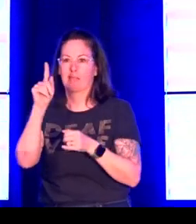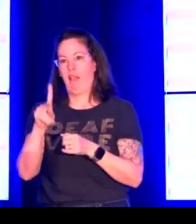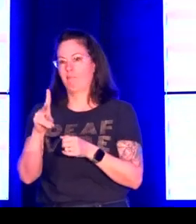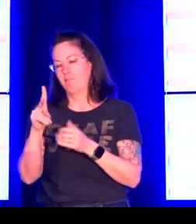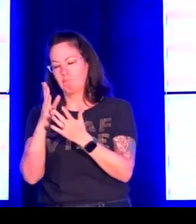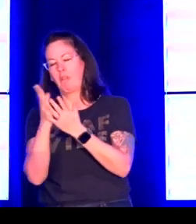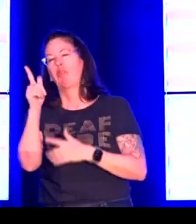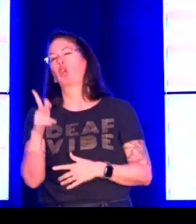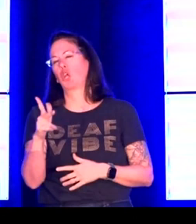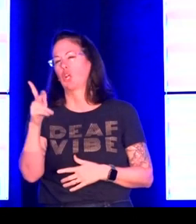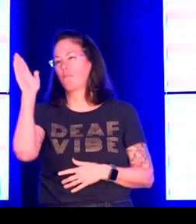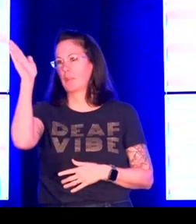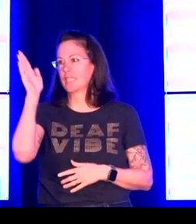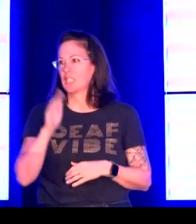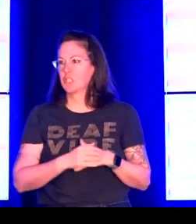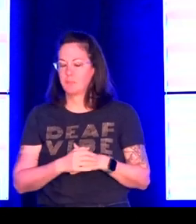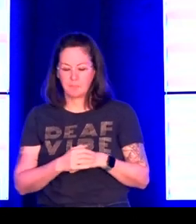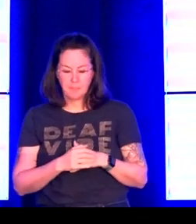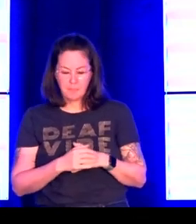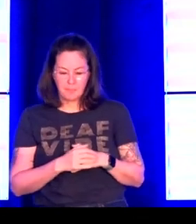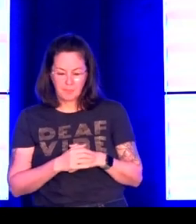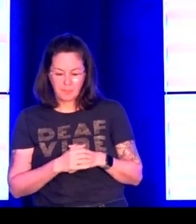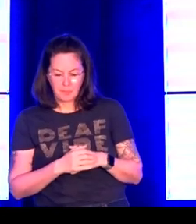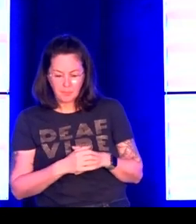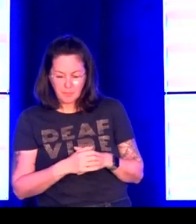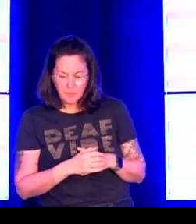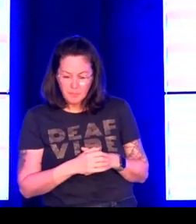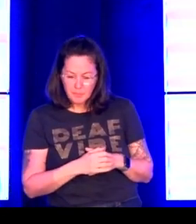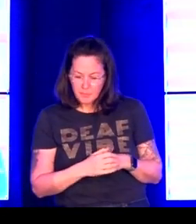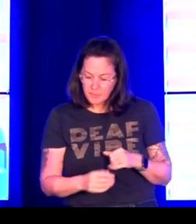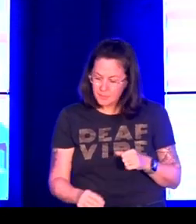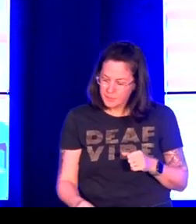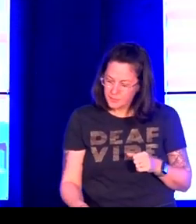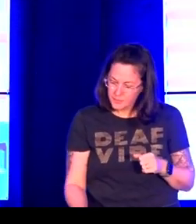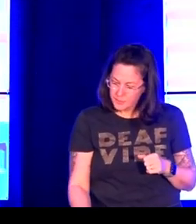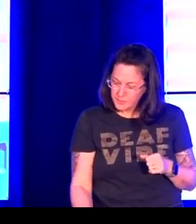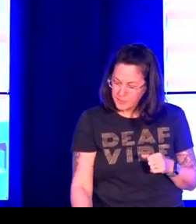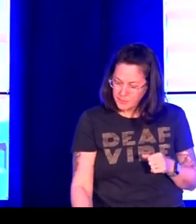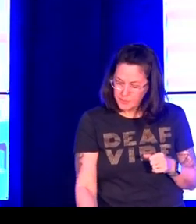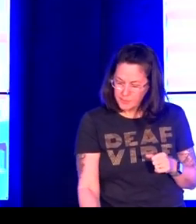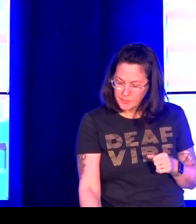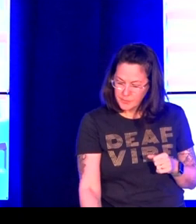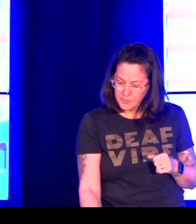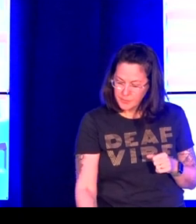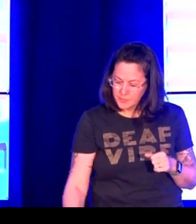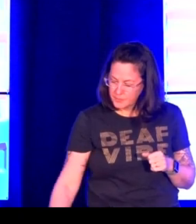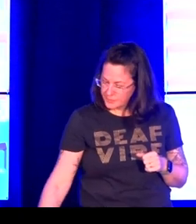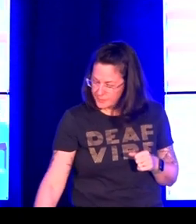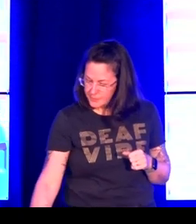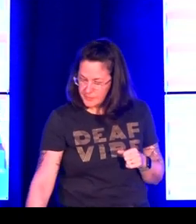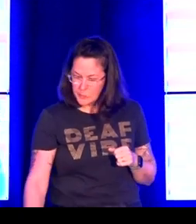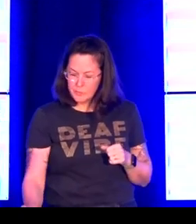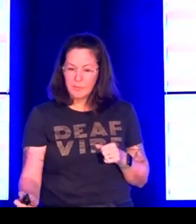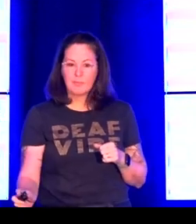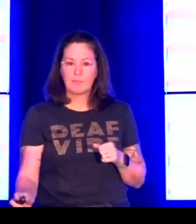language documentation, which is also my work, and so that will lead into some specifics about the work that I have done, which will be the